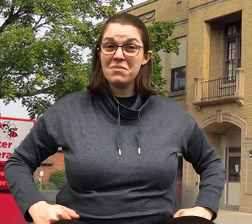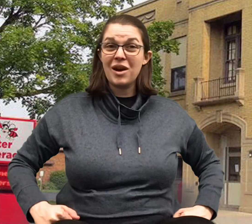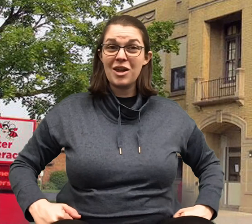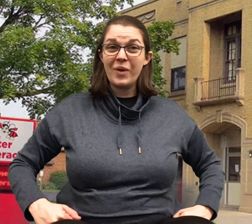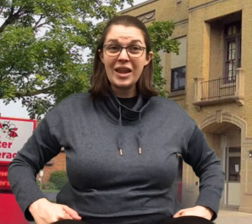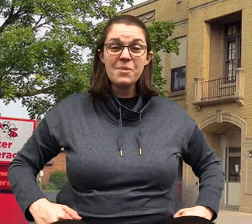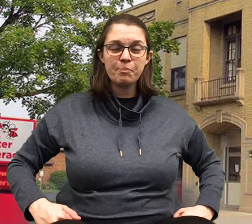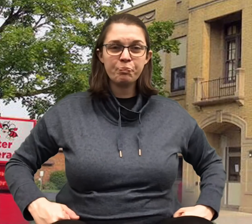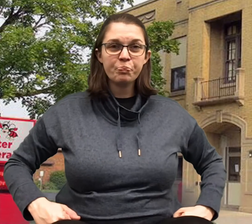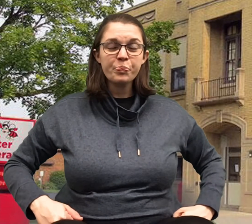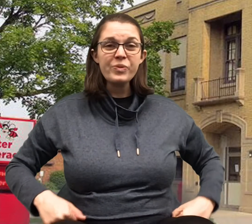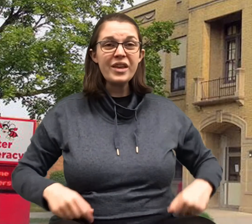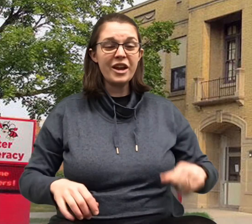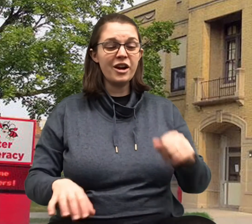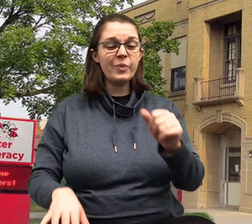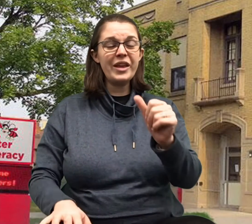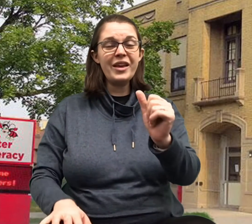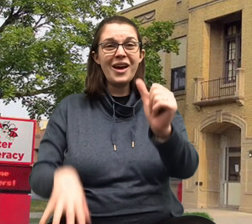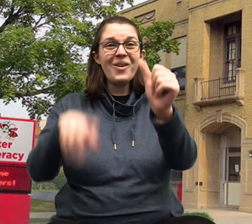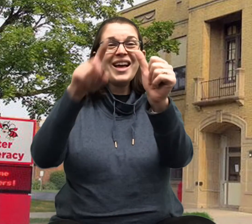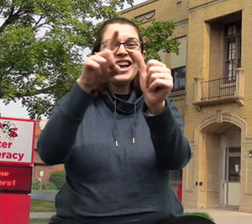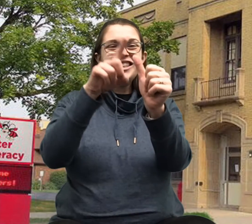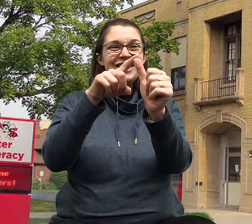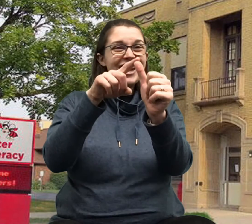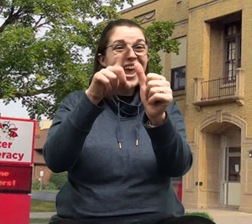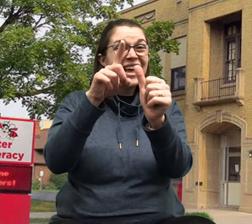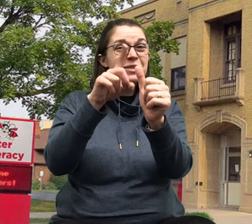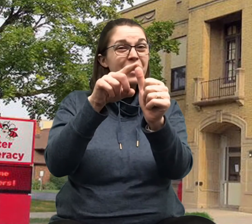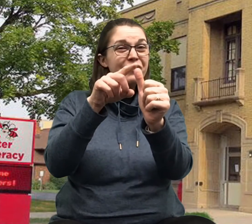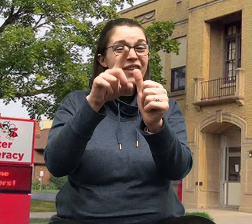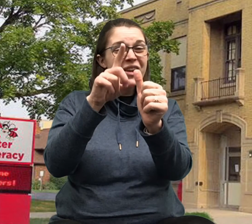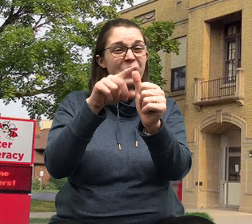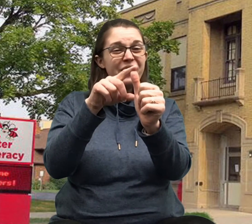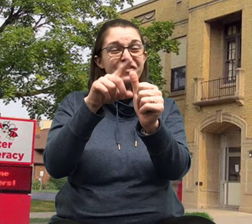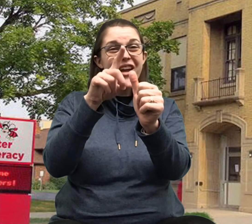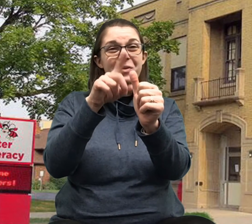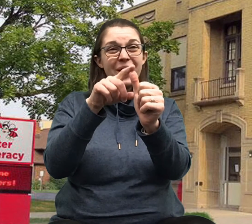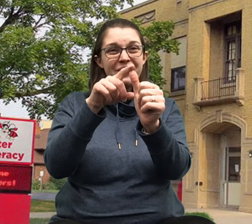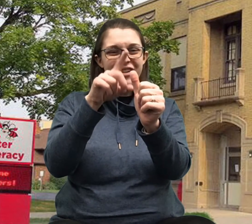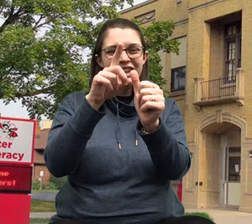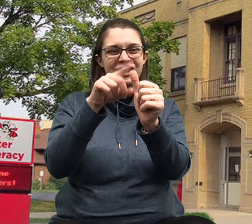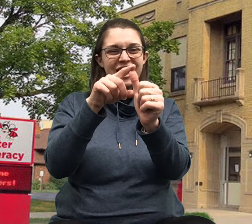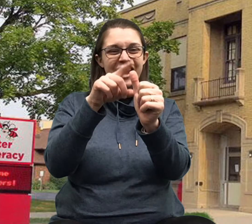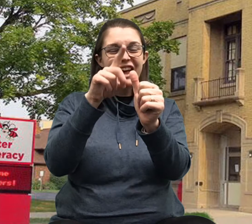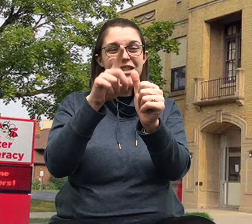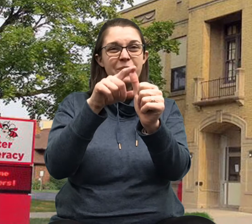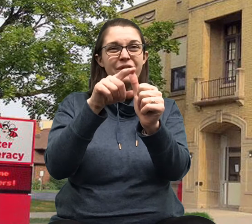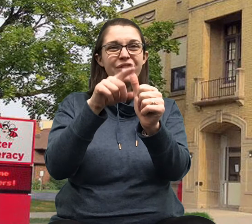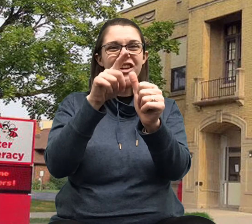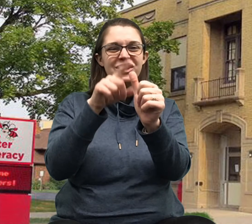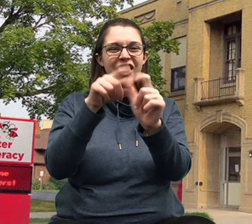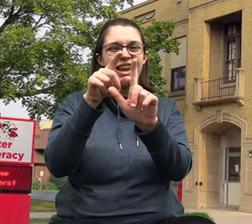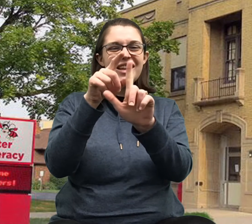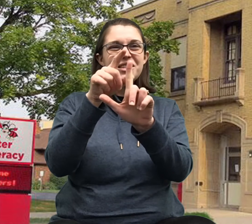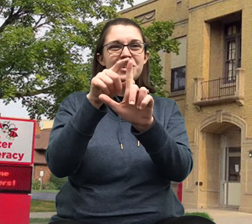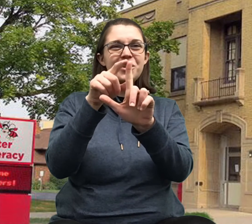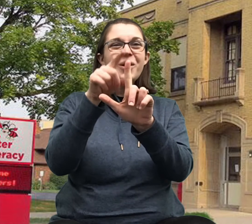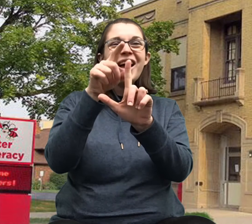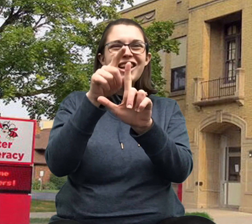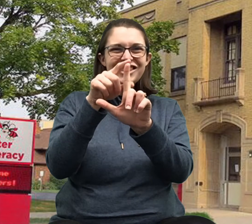Are you ready? Here we go. Johnny has one friend, one friend, one friend. Johnny has one friend. Johnny has two. Johnny